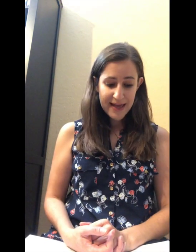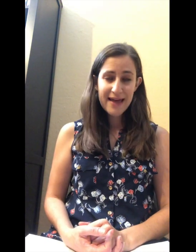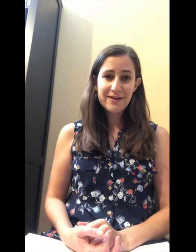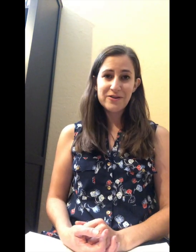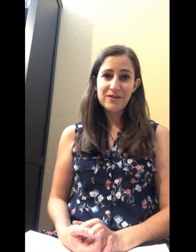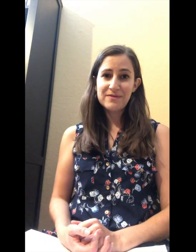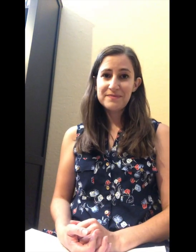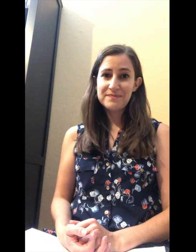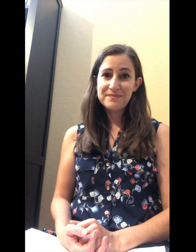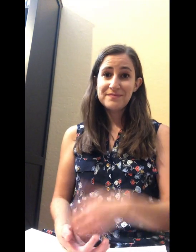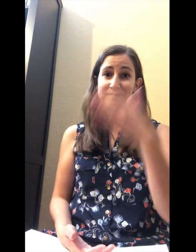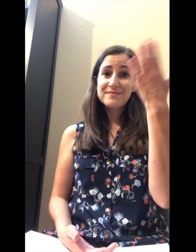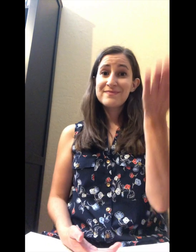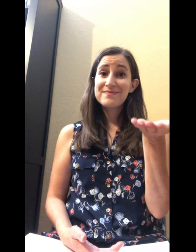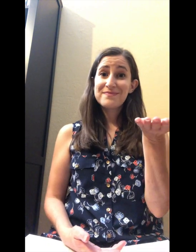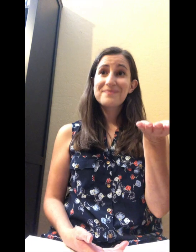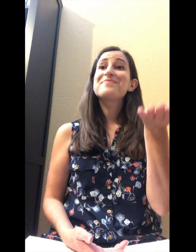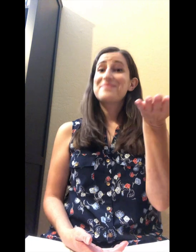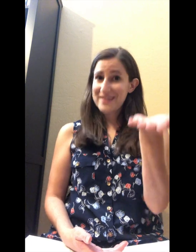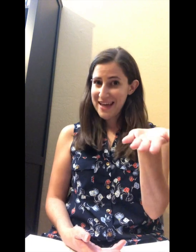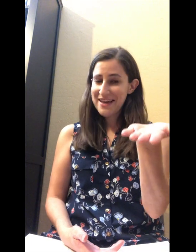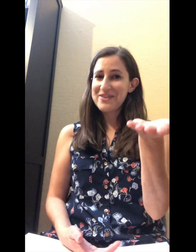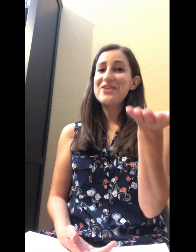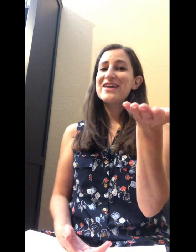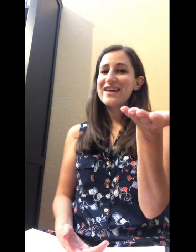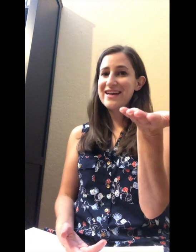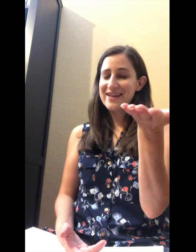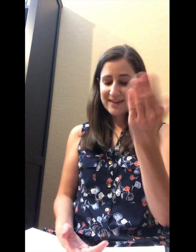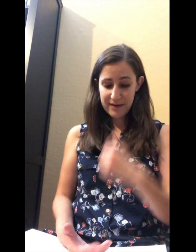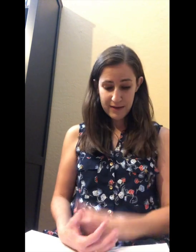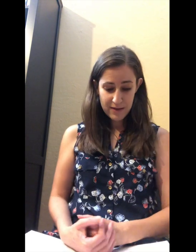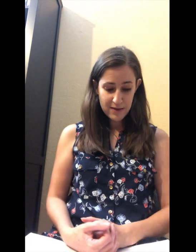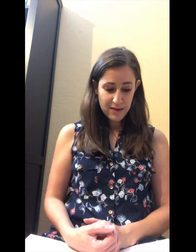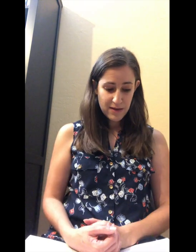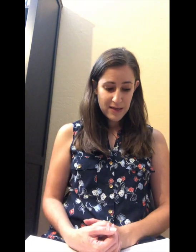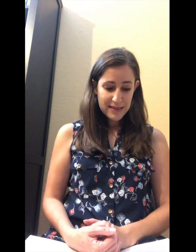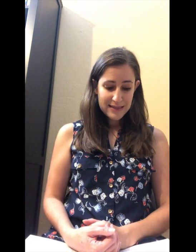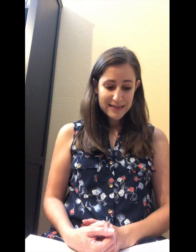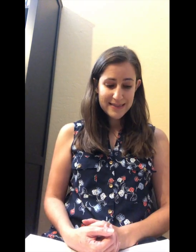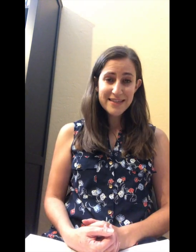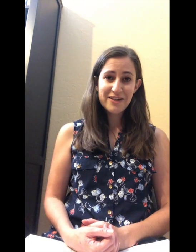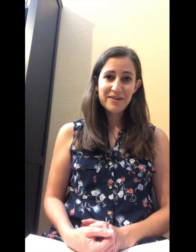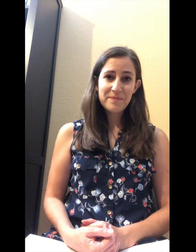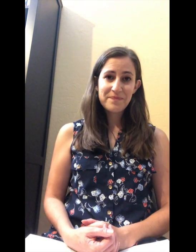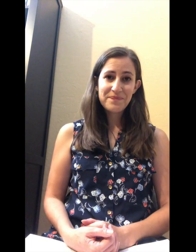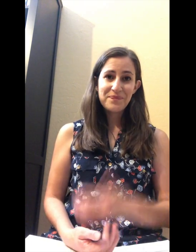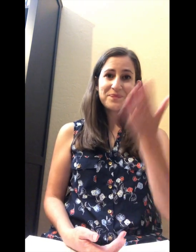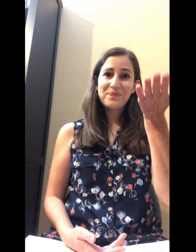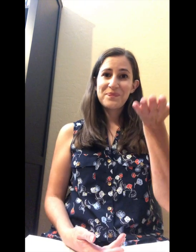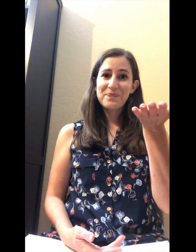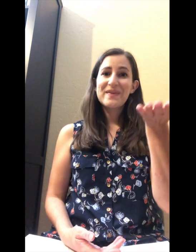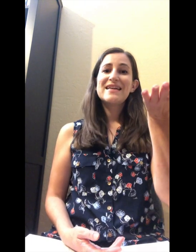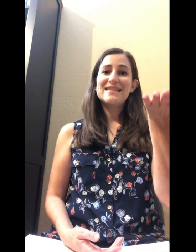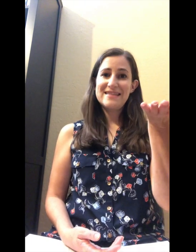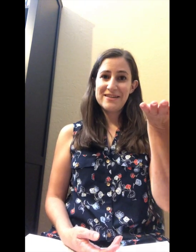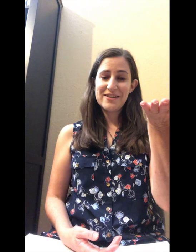Candle. Candle. Cuh. Dinner. Dinner.